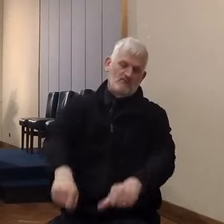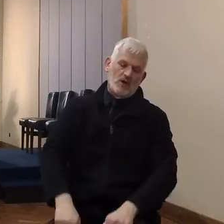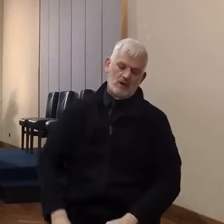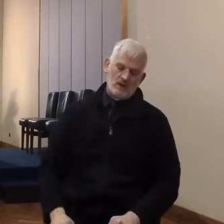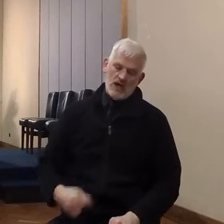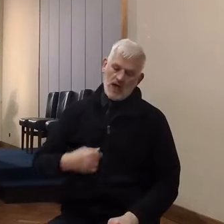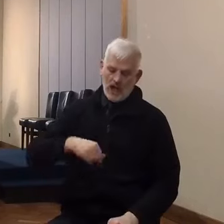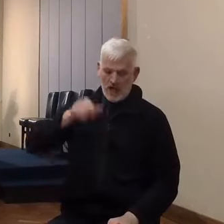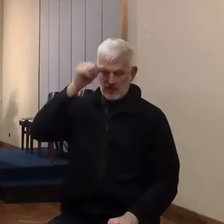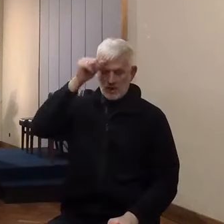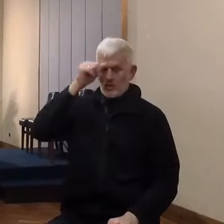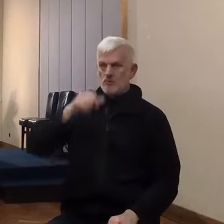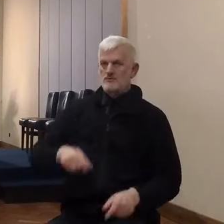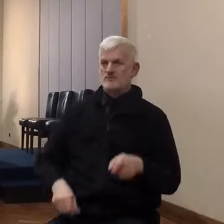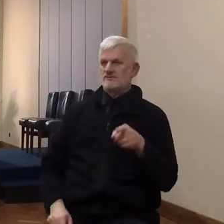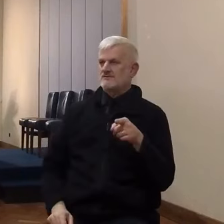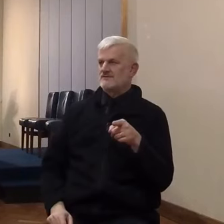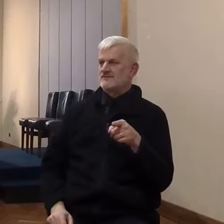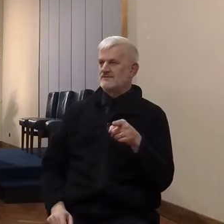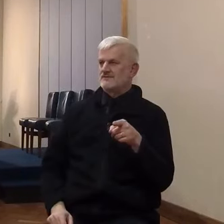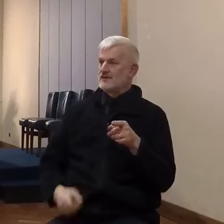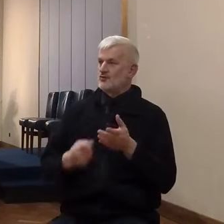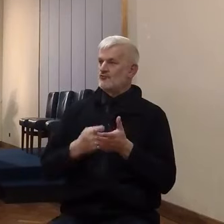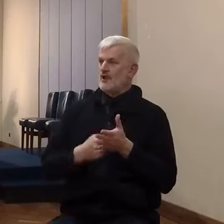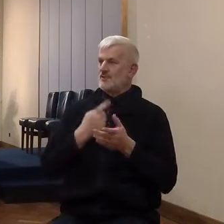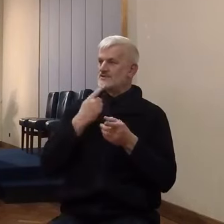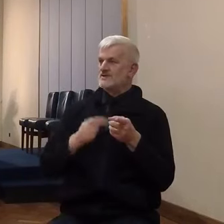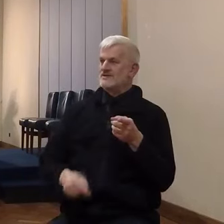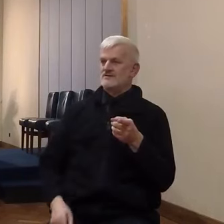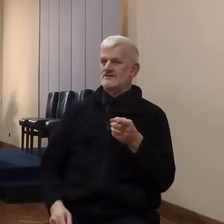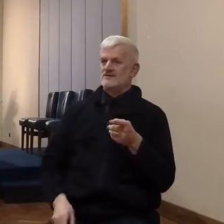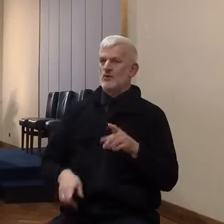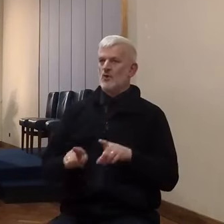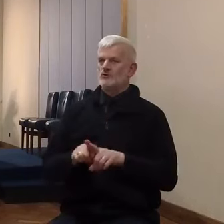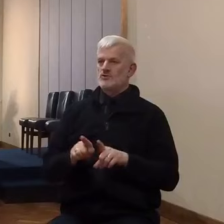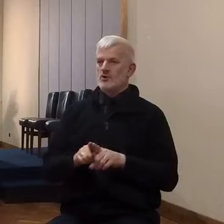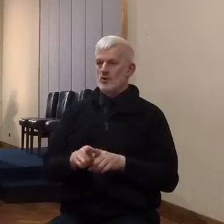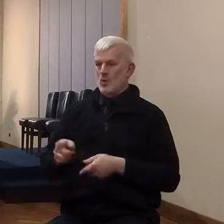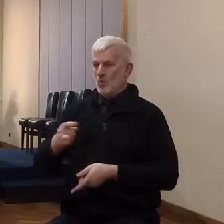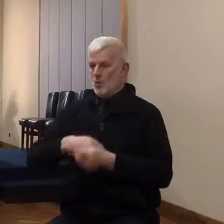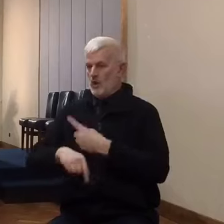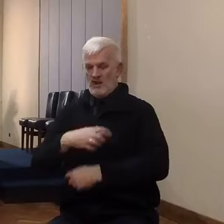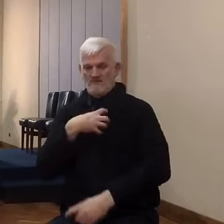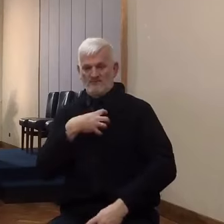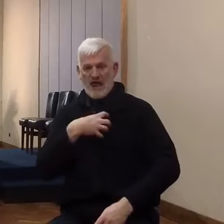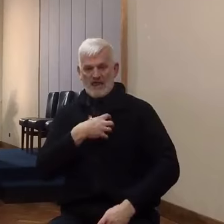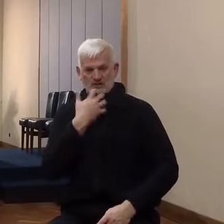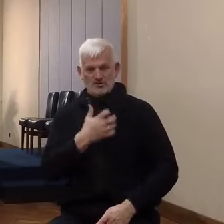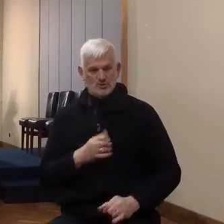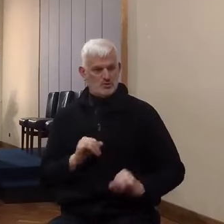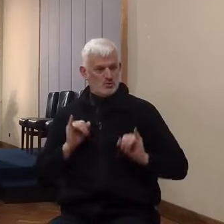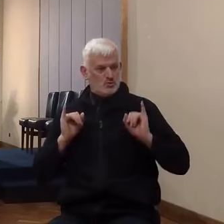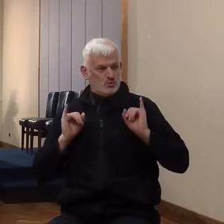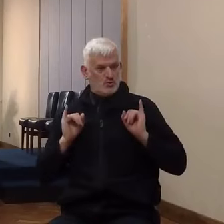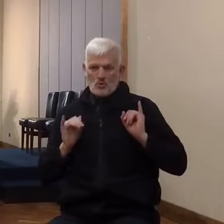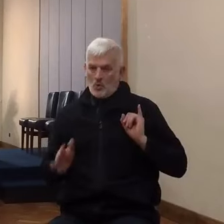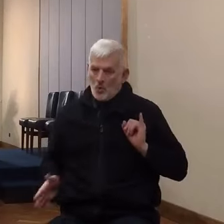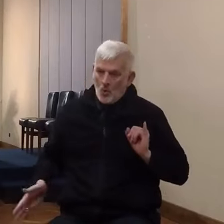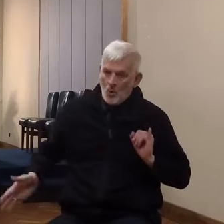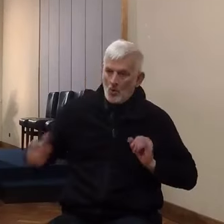and that your terror is fallen upon us, and that all the inhabitants of the land faint